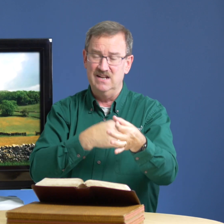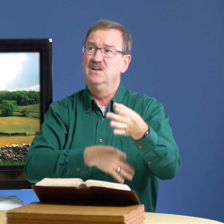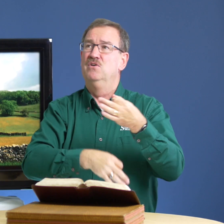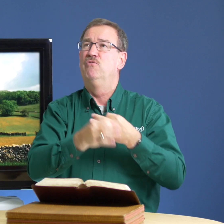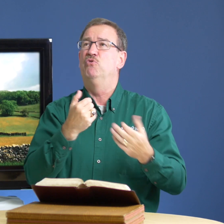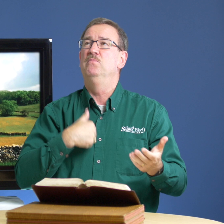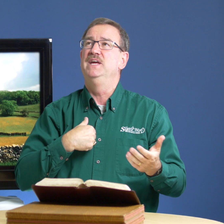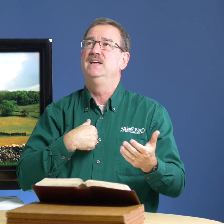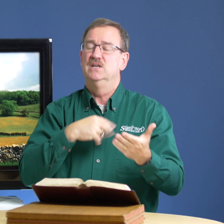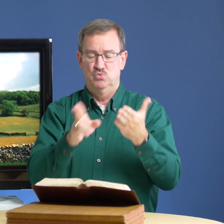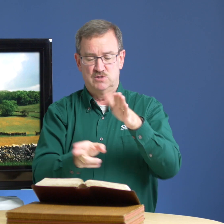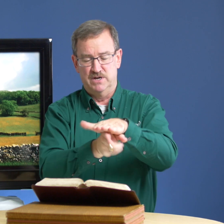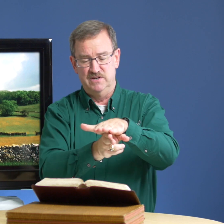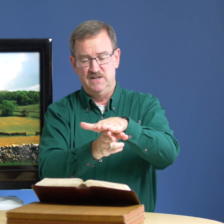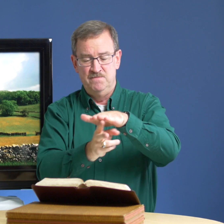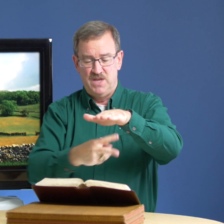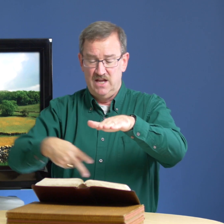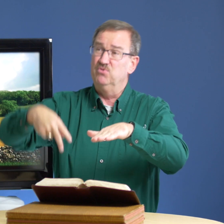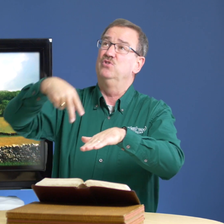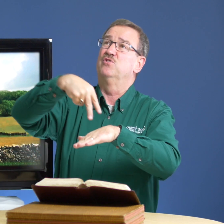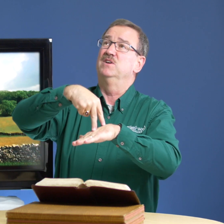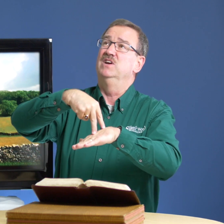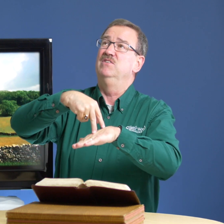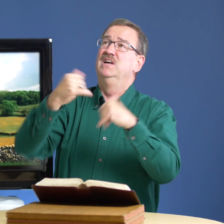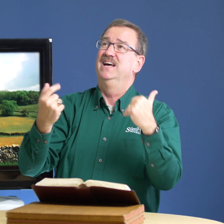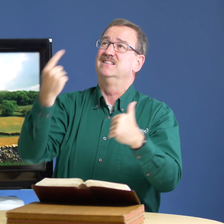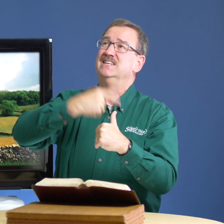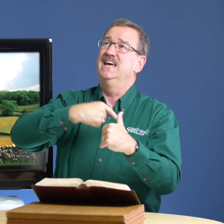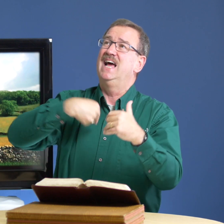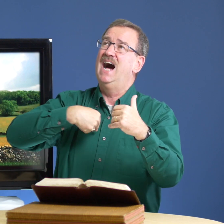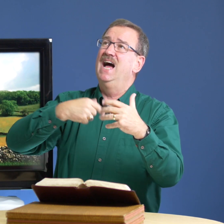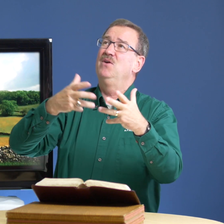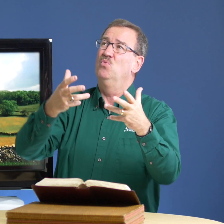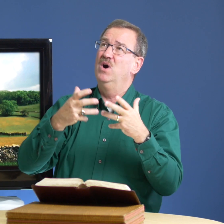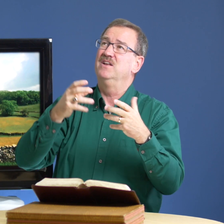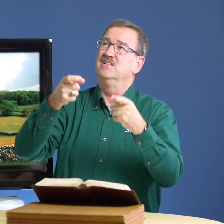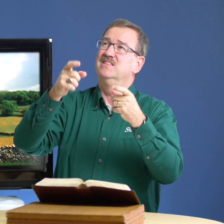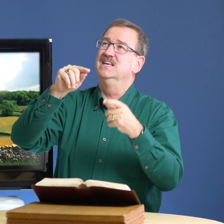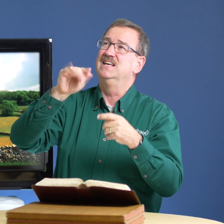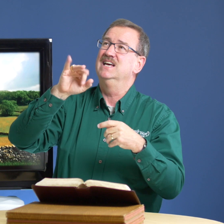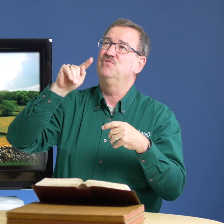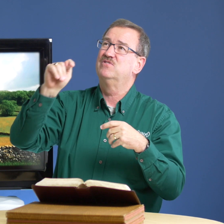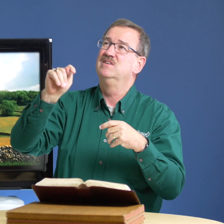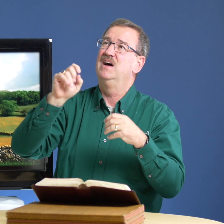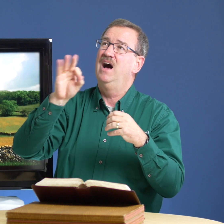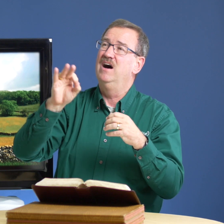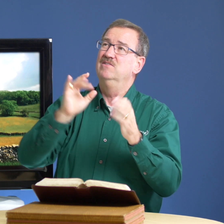for me was buried and rose from the grave and today i want the gift of